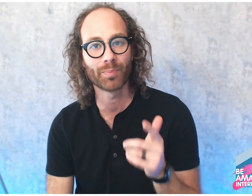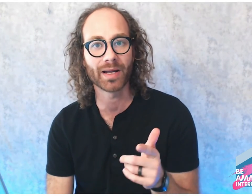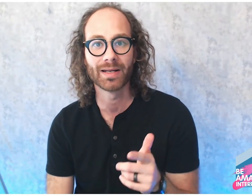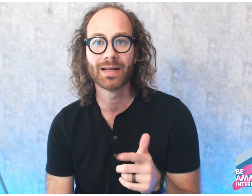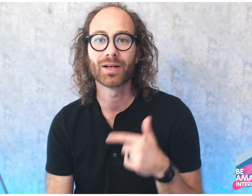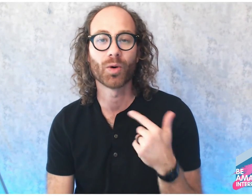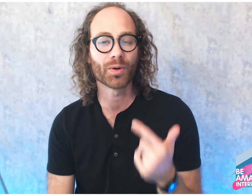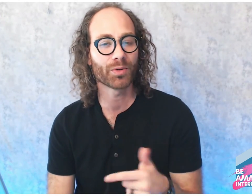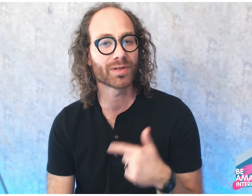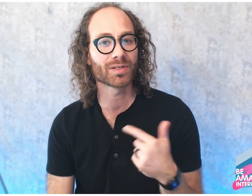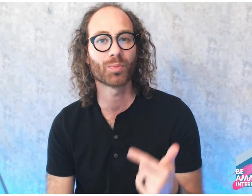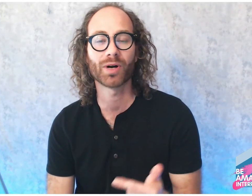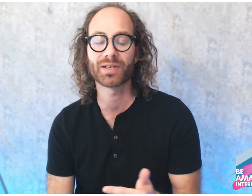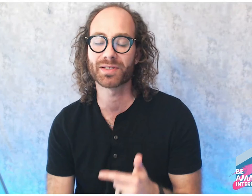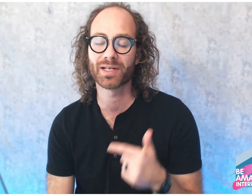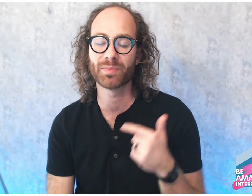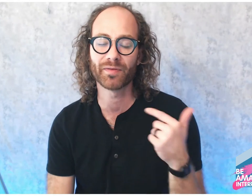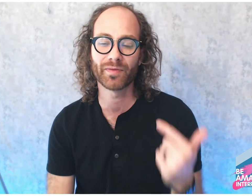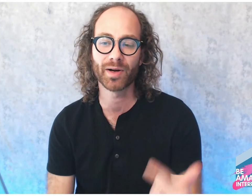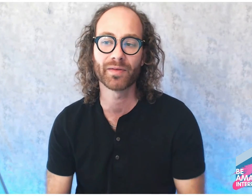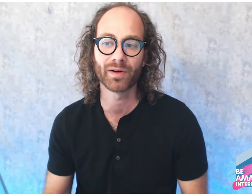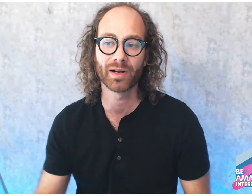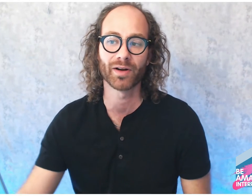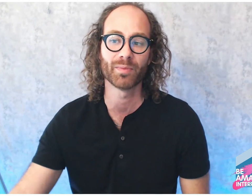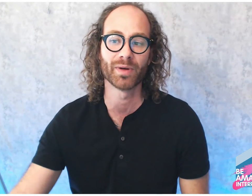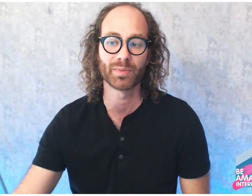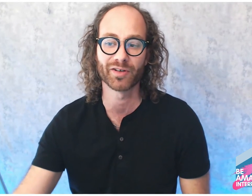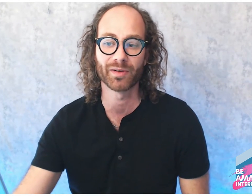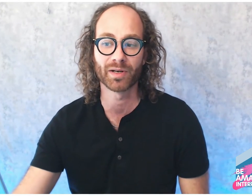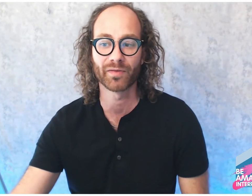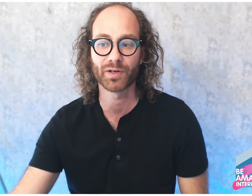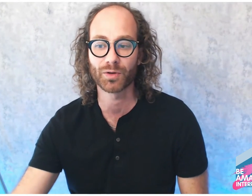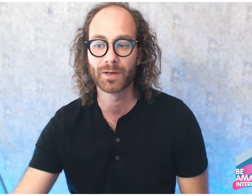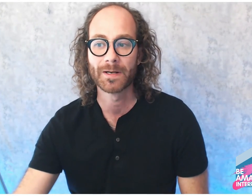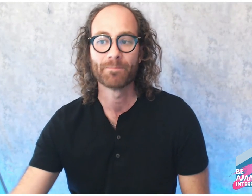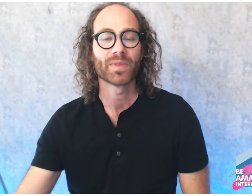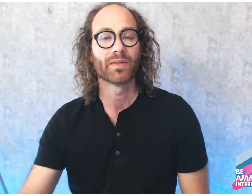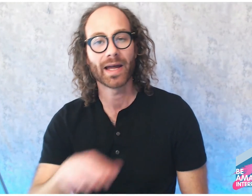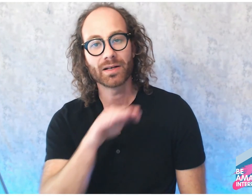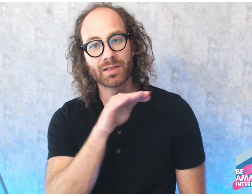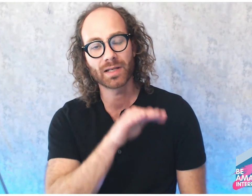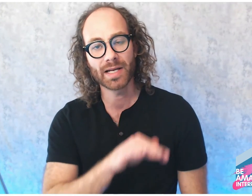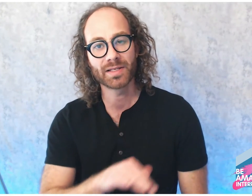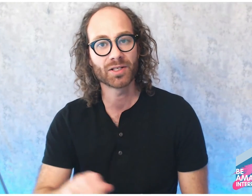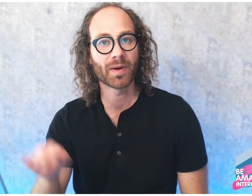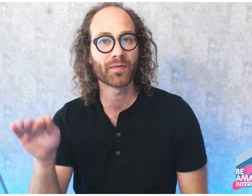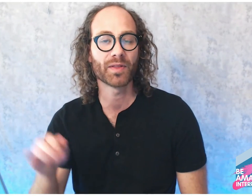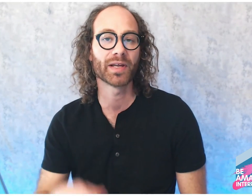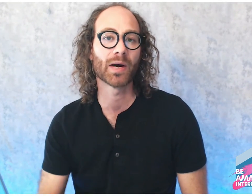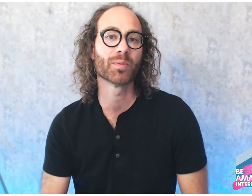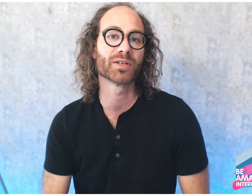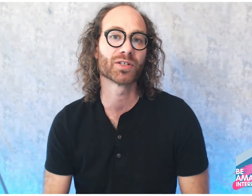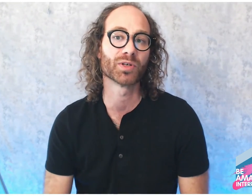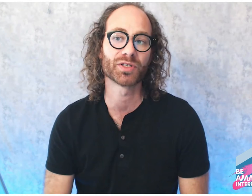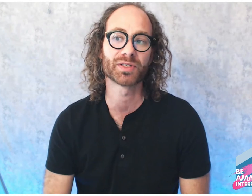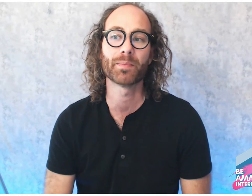going through this little process can be very, very, very beneficial. That slides into my fifth thing I want to mention, which is comparative